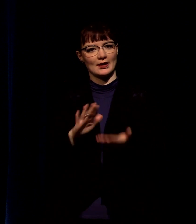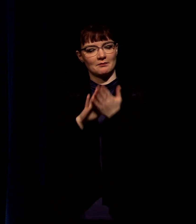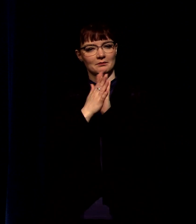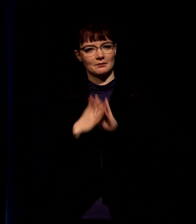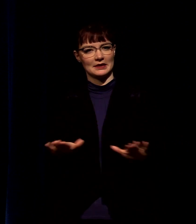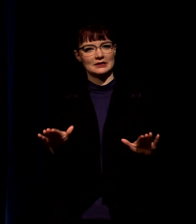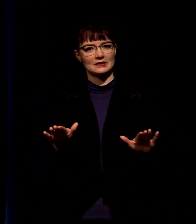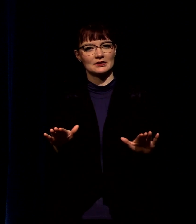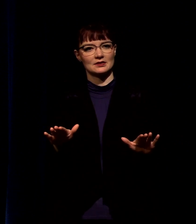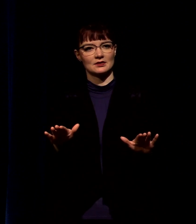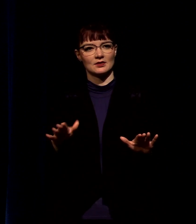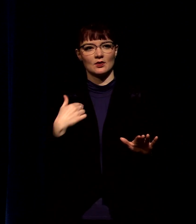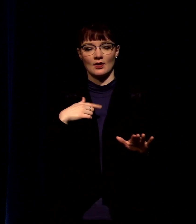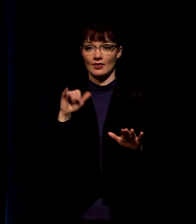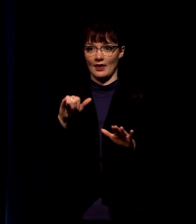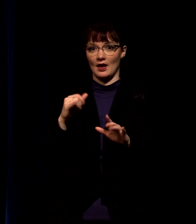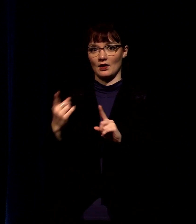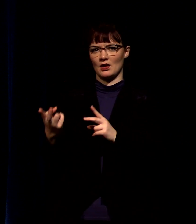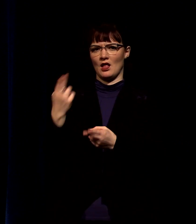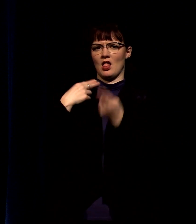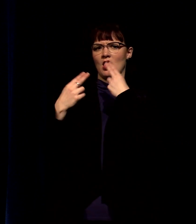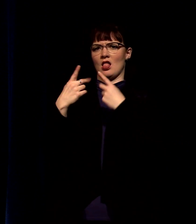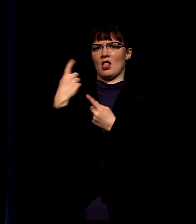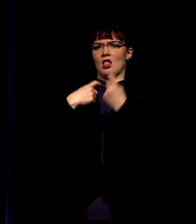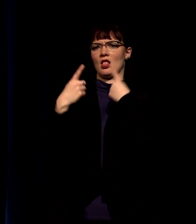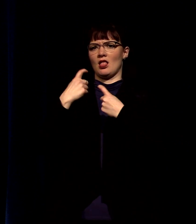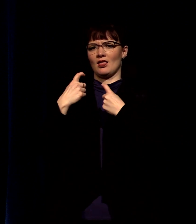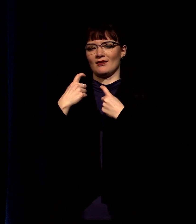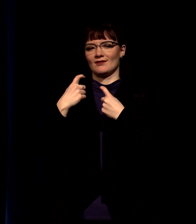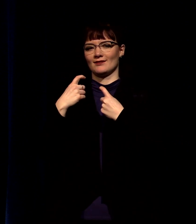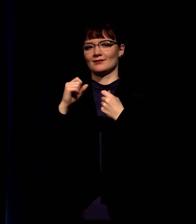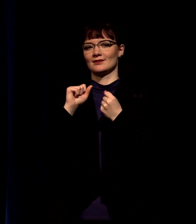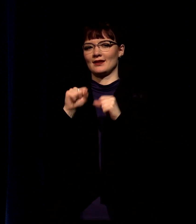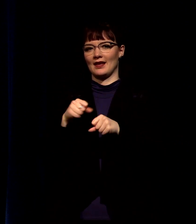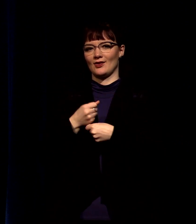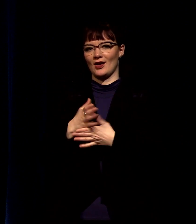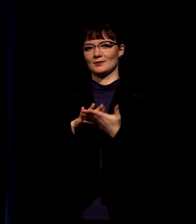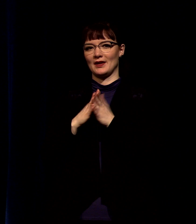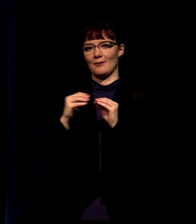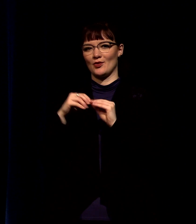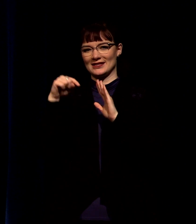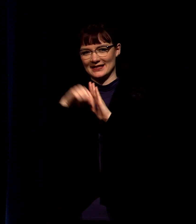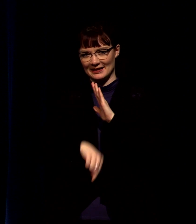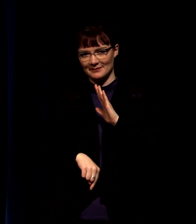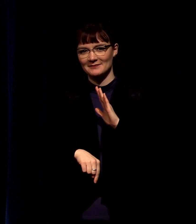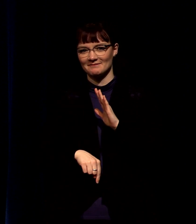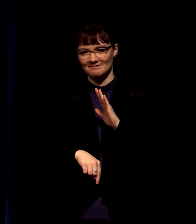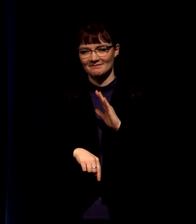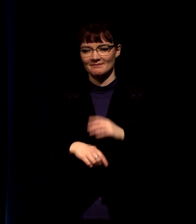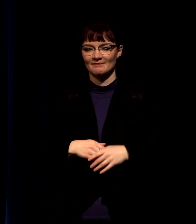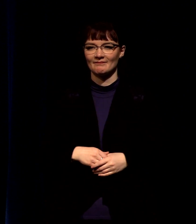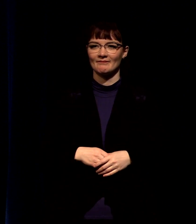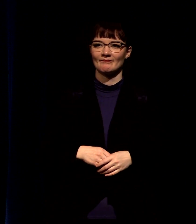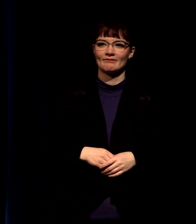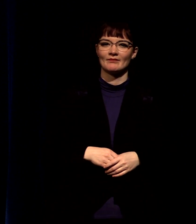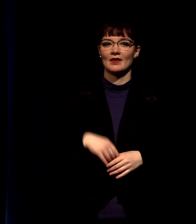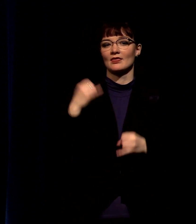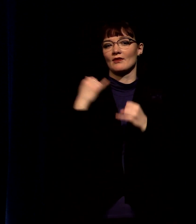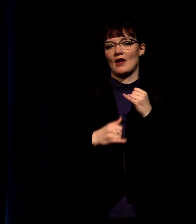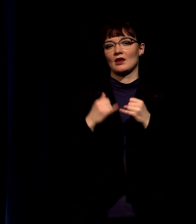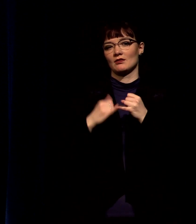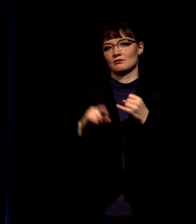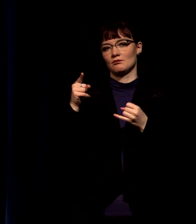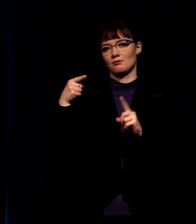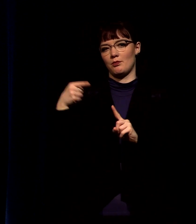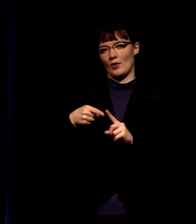into honest conversations about deeper things the final thing i see here in this text is probably the most important